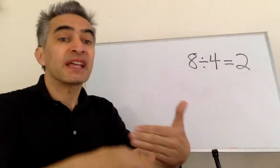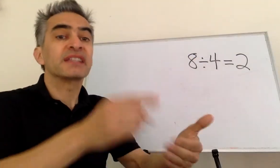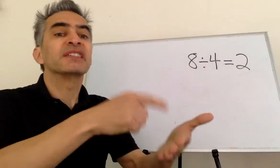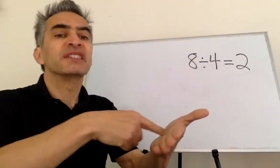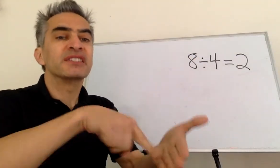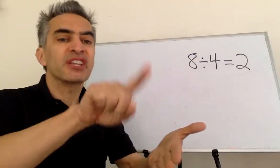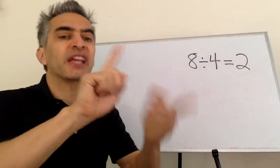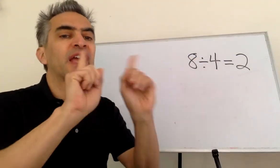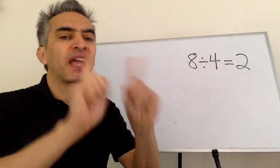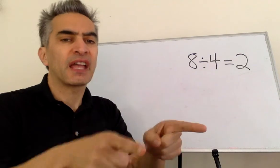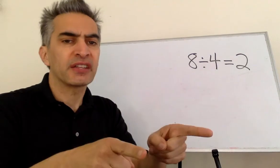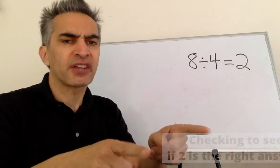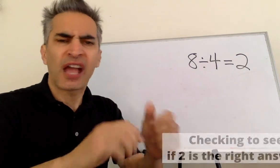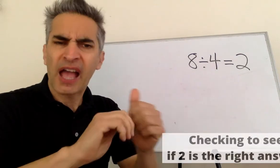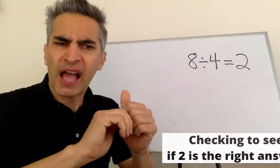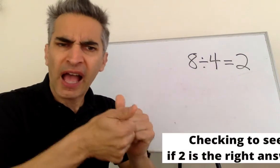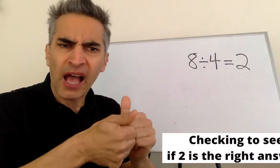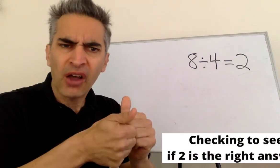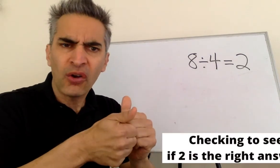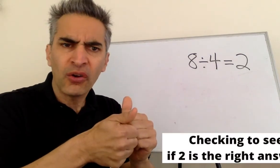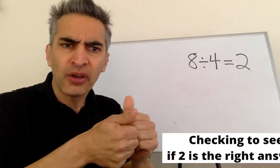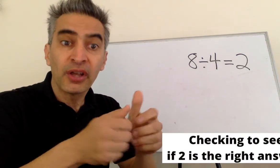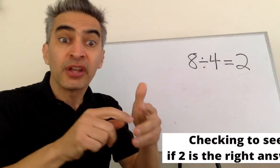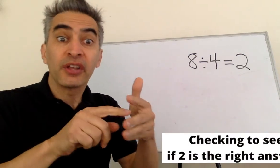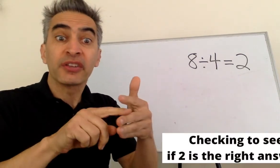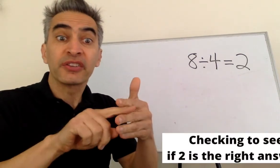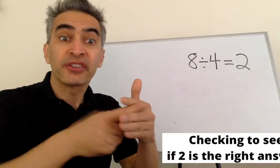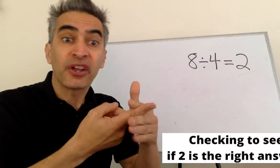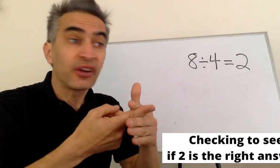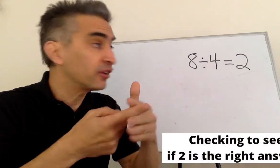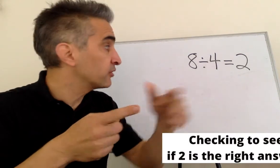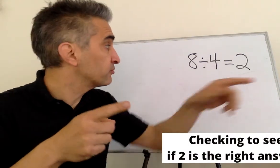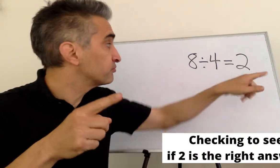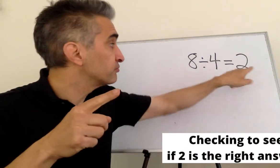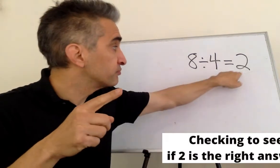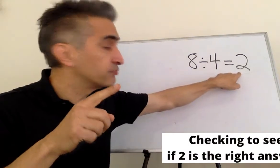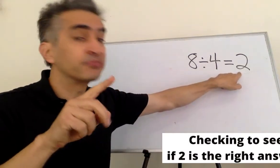Next, check the answer. Start with the number two.